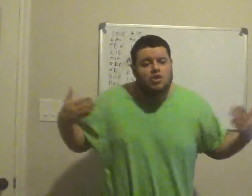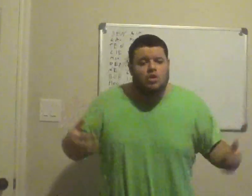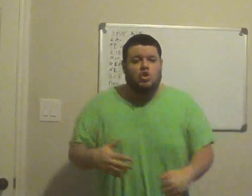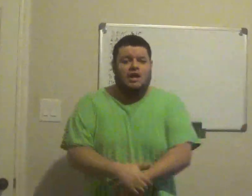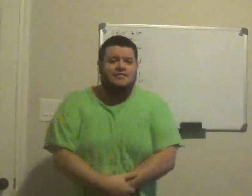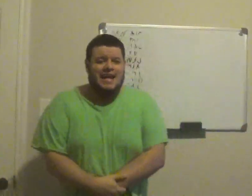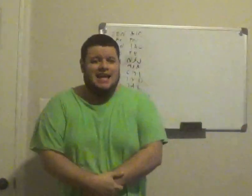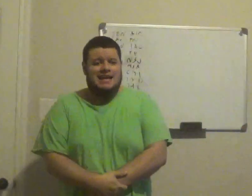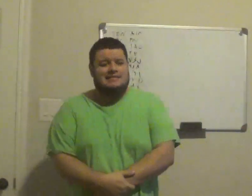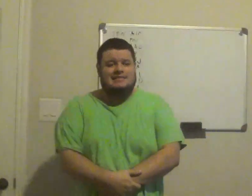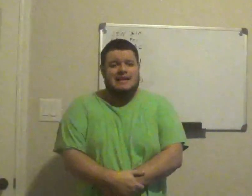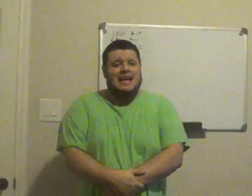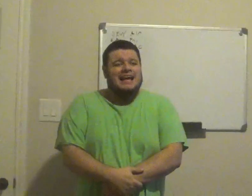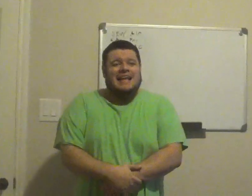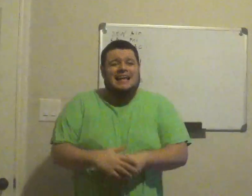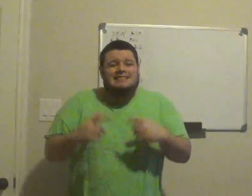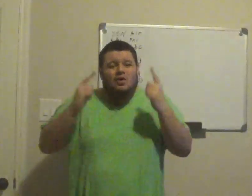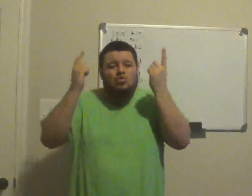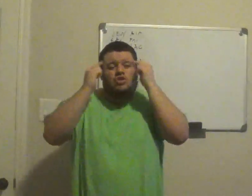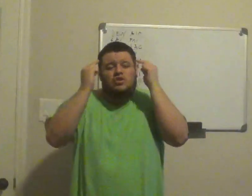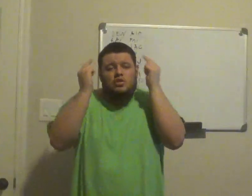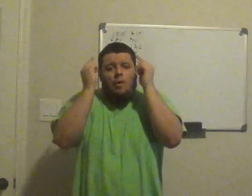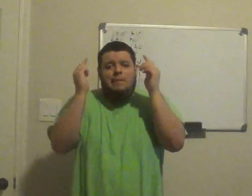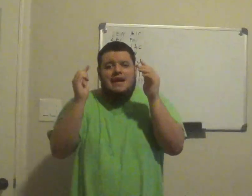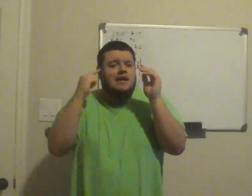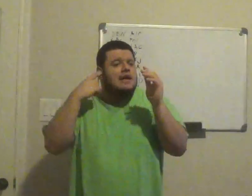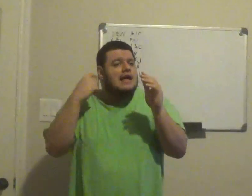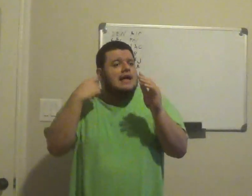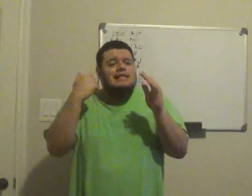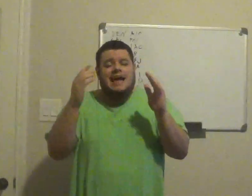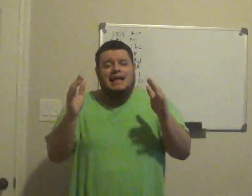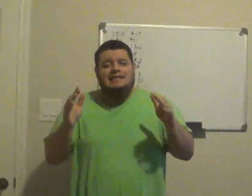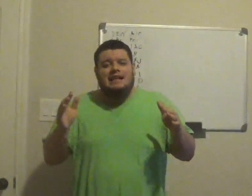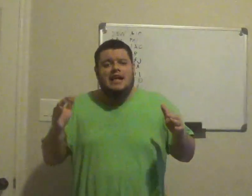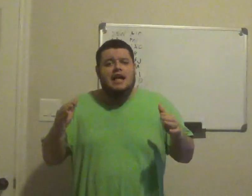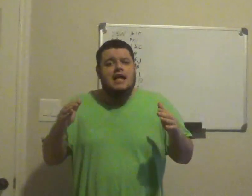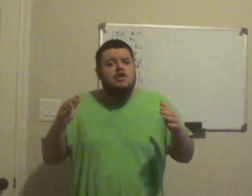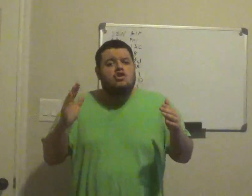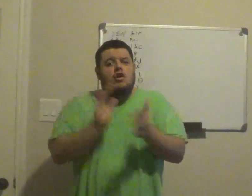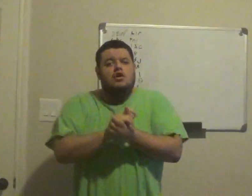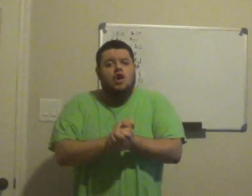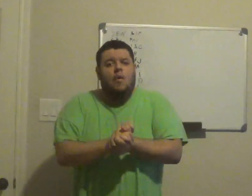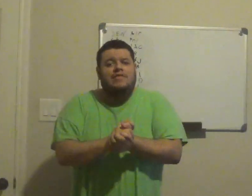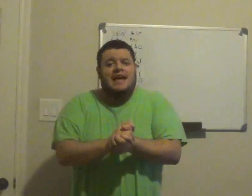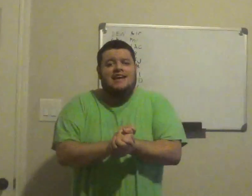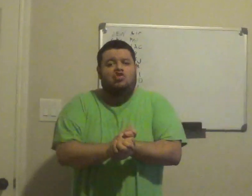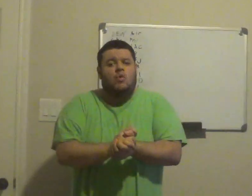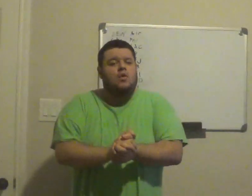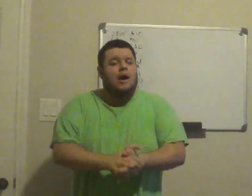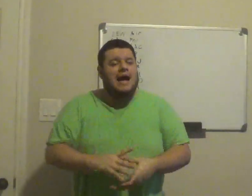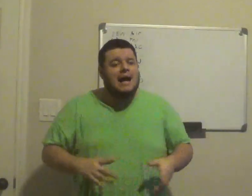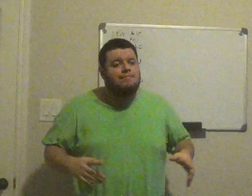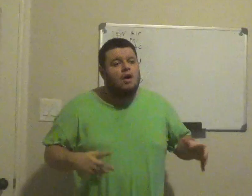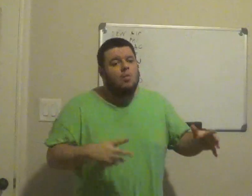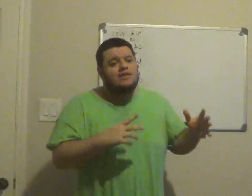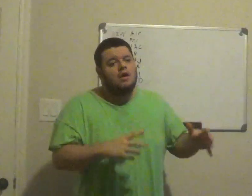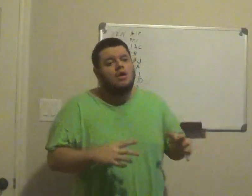going to Las Vegas, like, it's so stupid, that, knowing the history you have with the